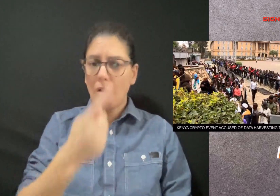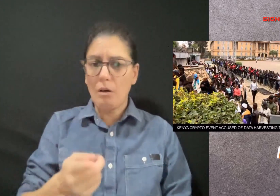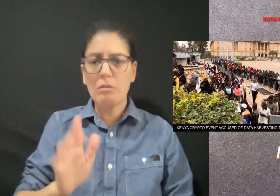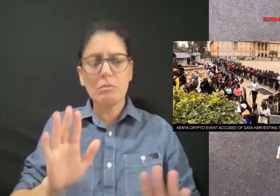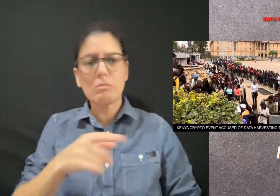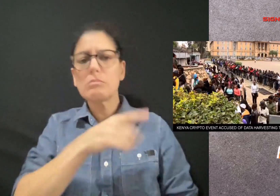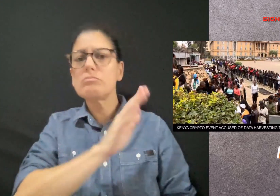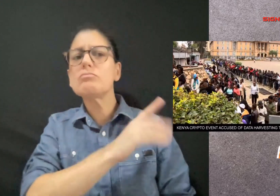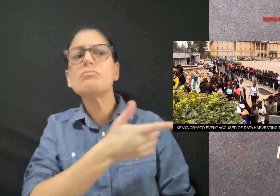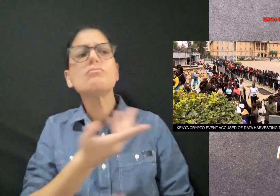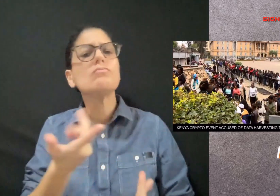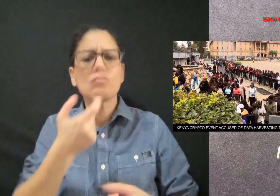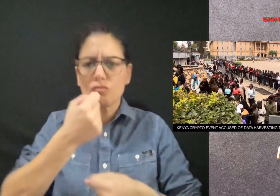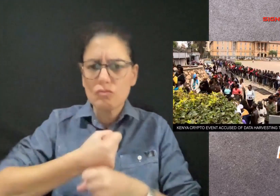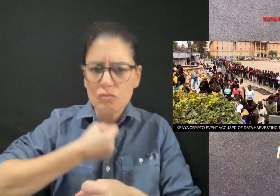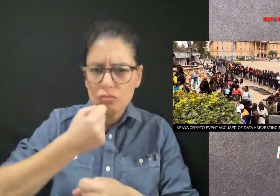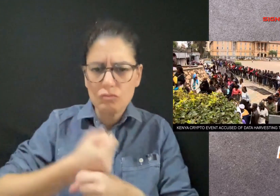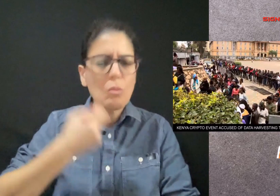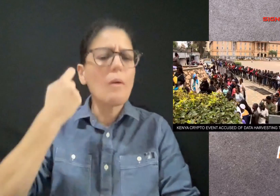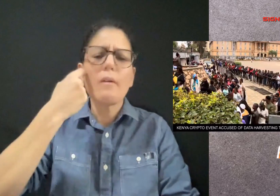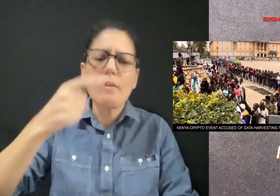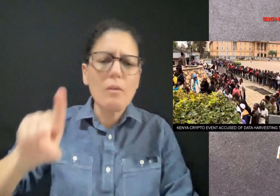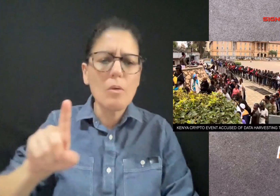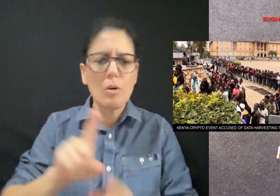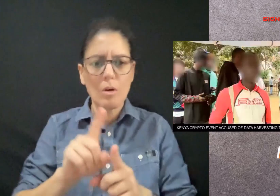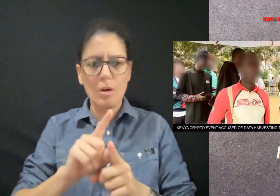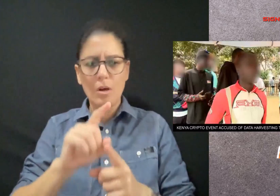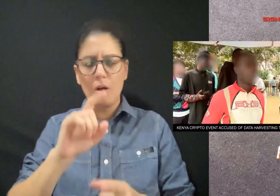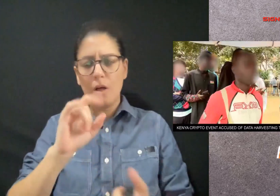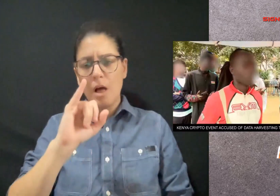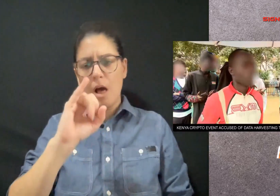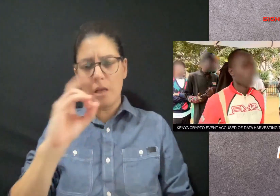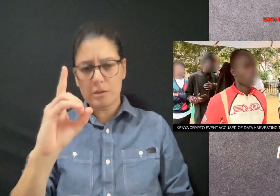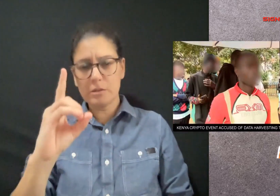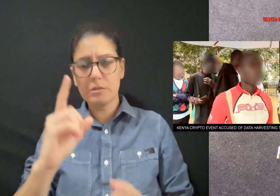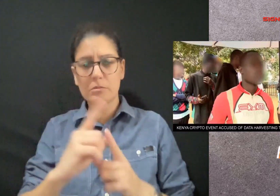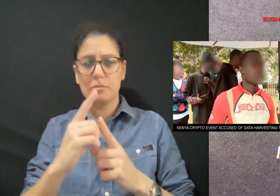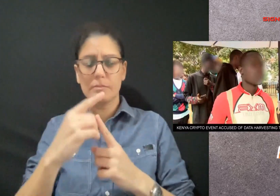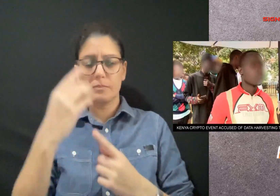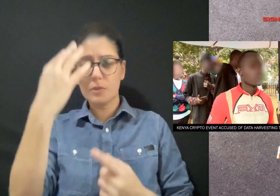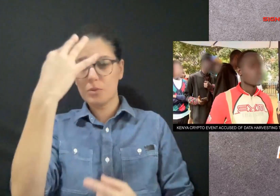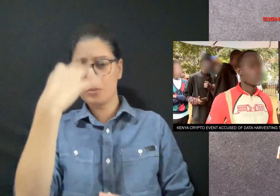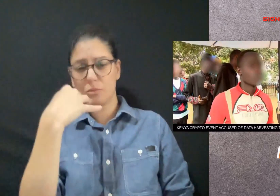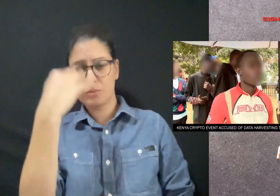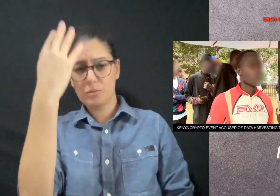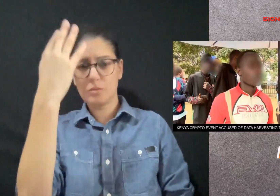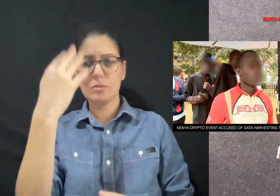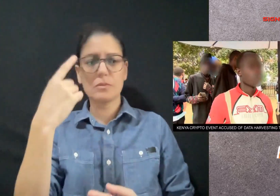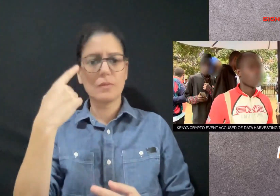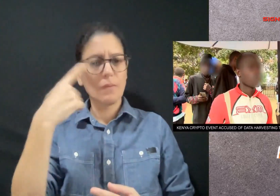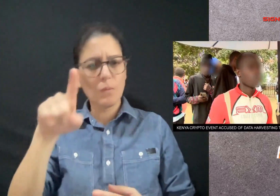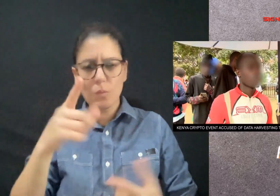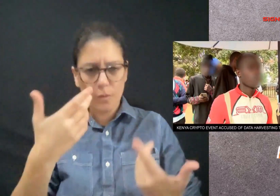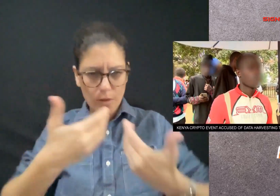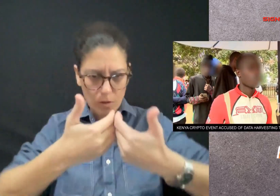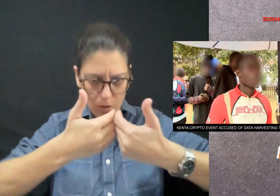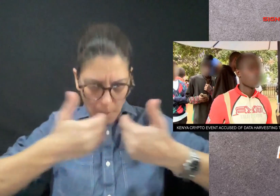world coin says its mission is to provide a digital identity to separate